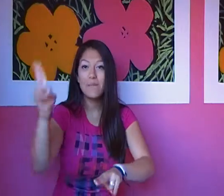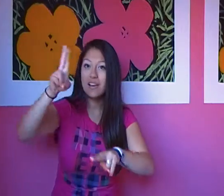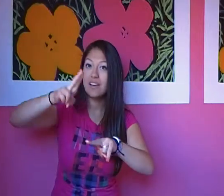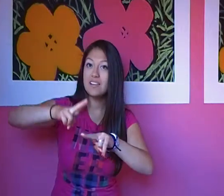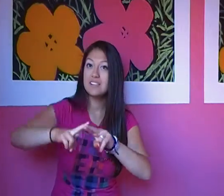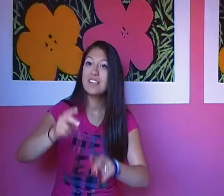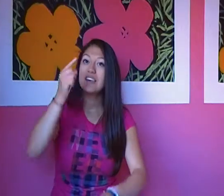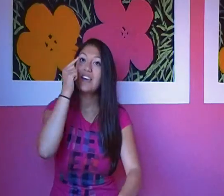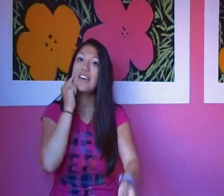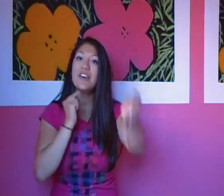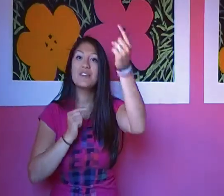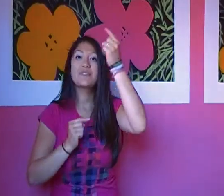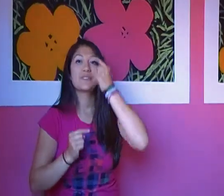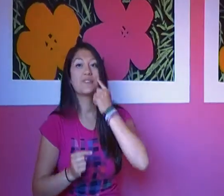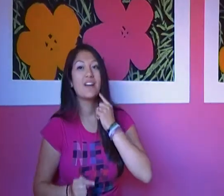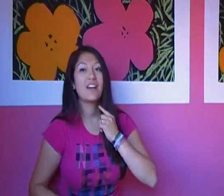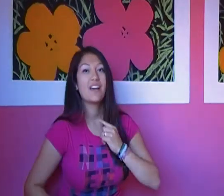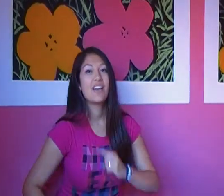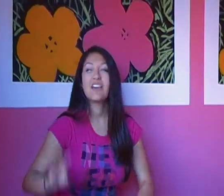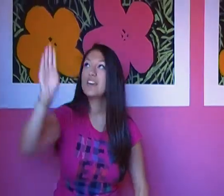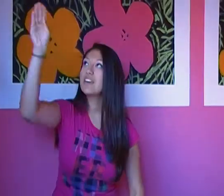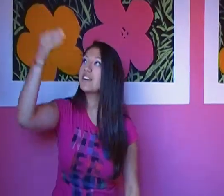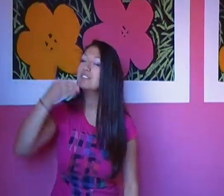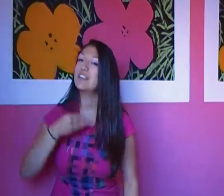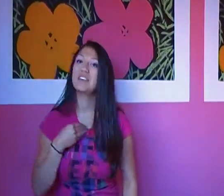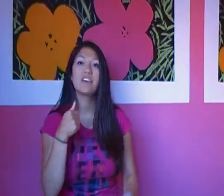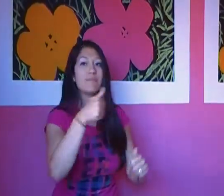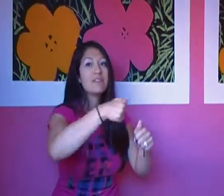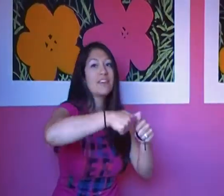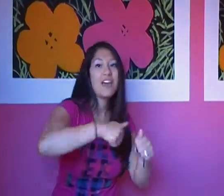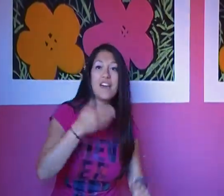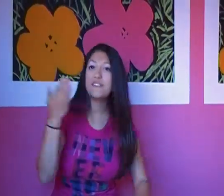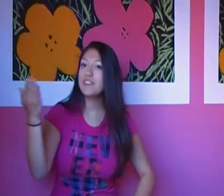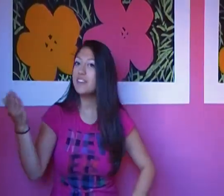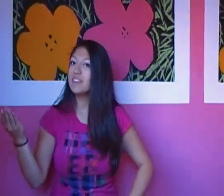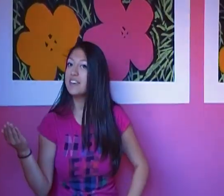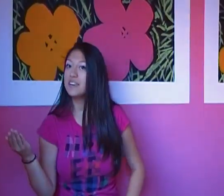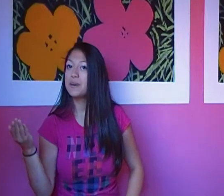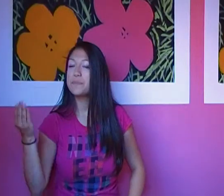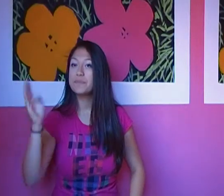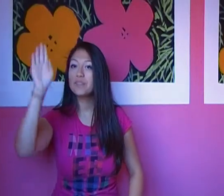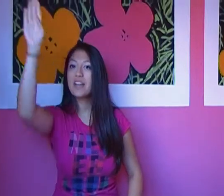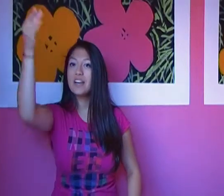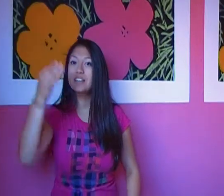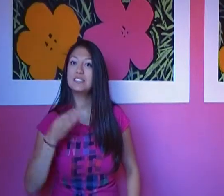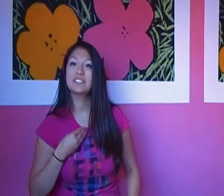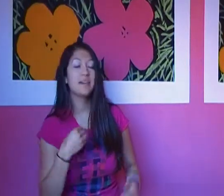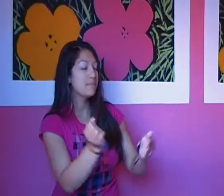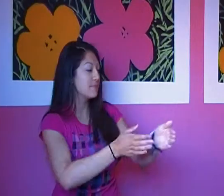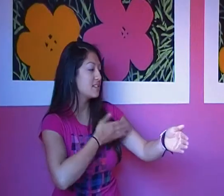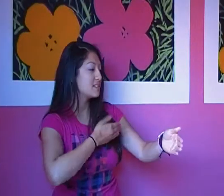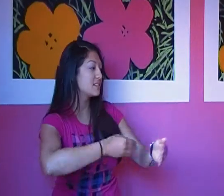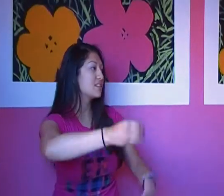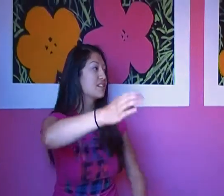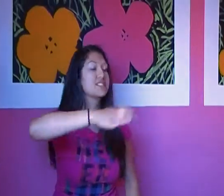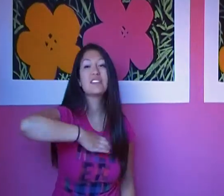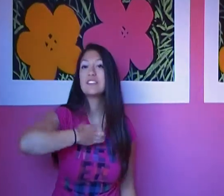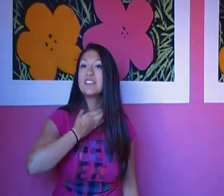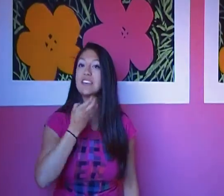but sit and cry. Cause you give me everything. Cause you give me sauce to